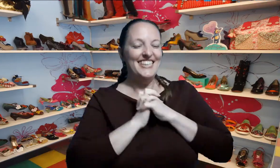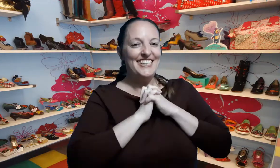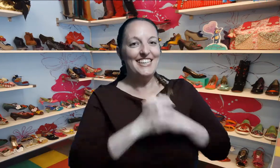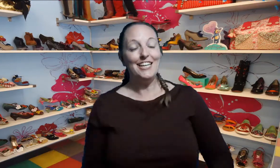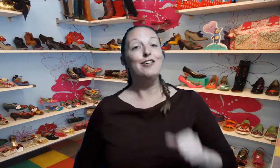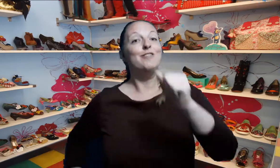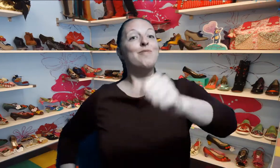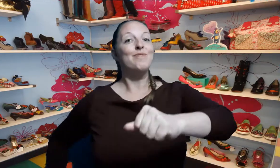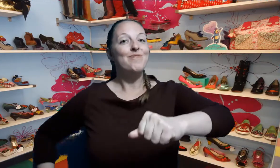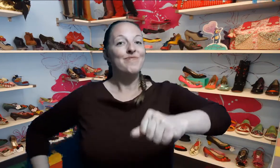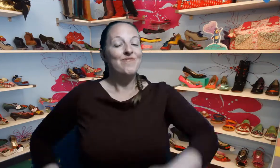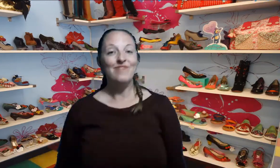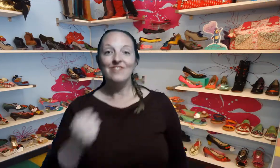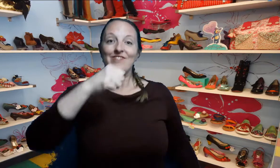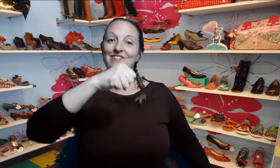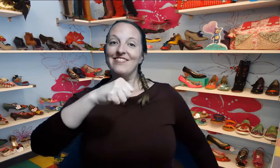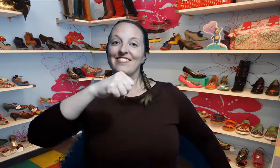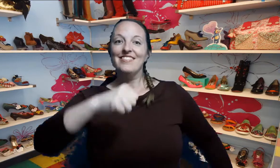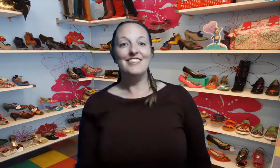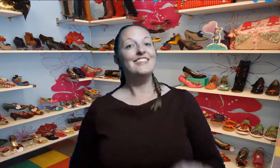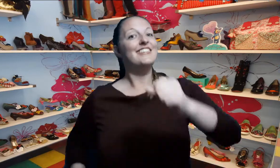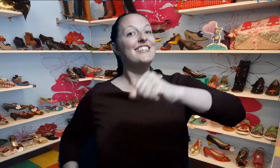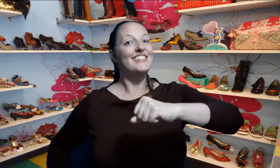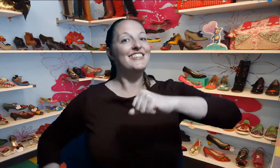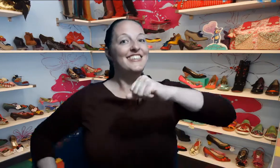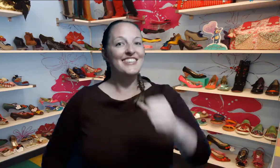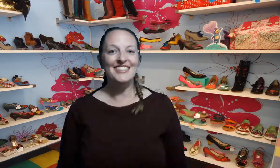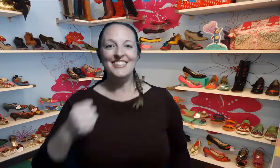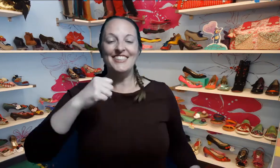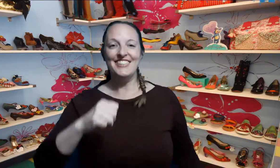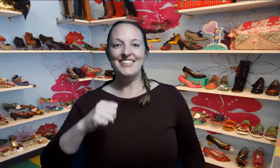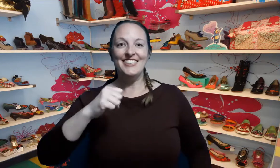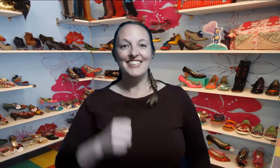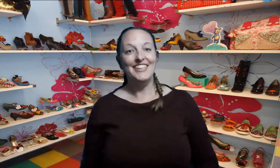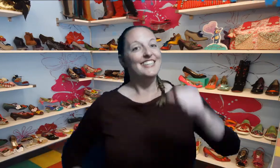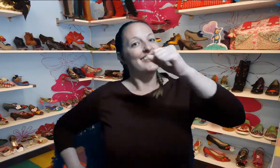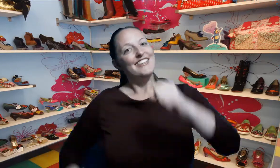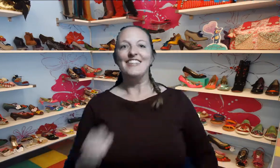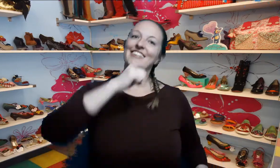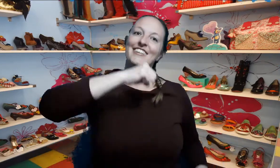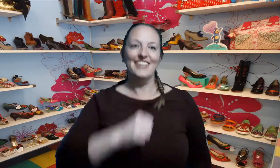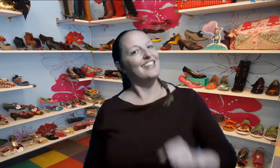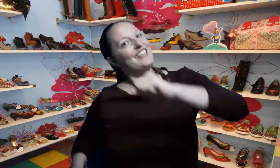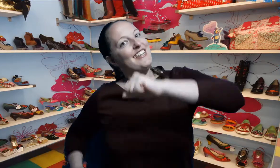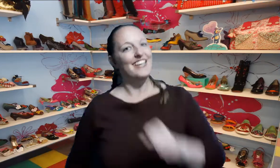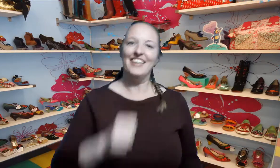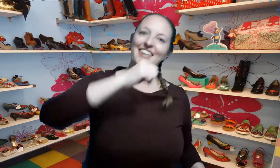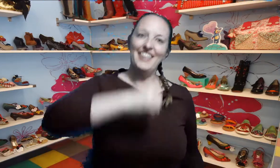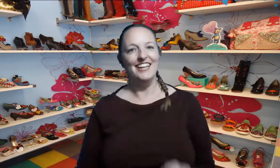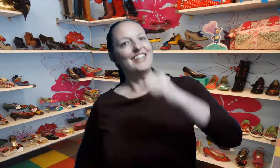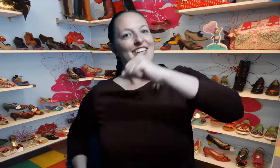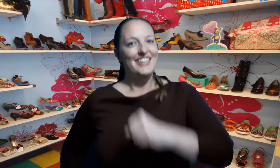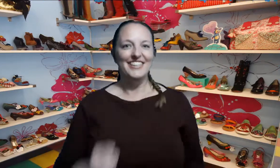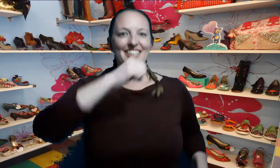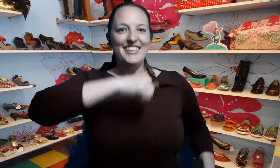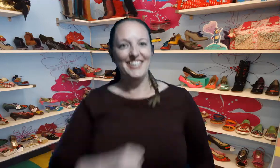Oh, I do like to walk along the street, street, street With my new shoes on my happy